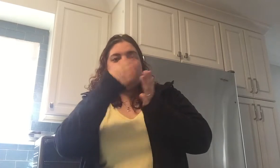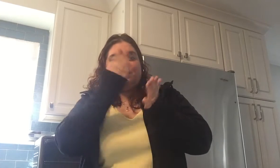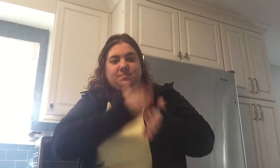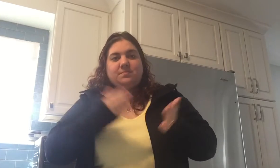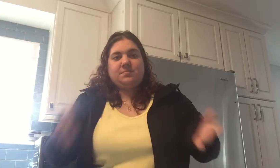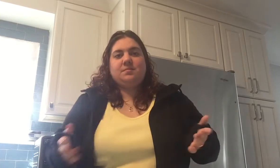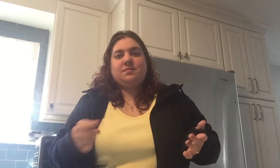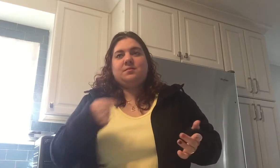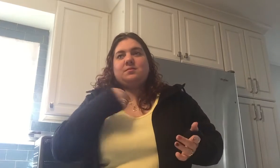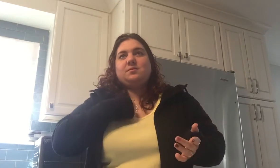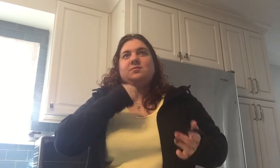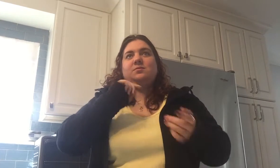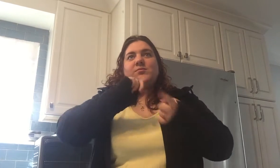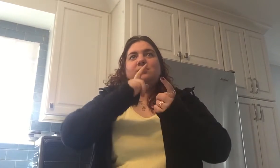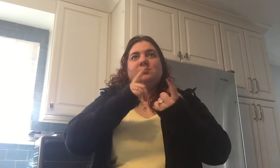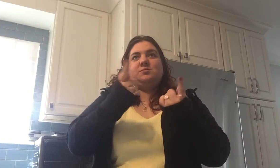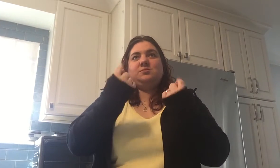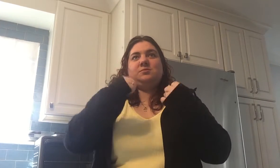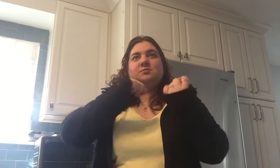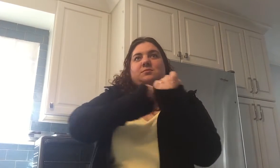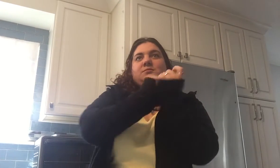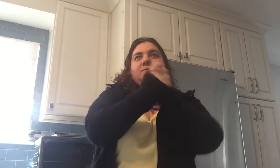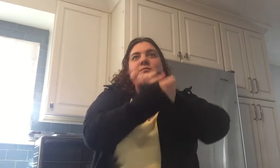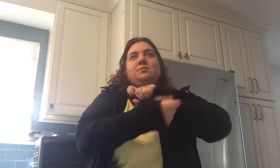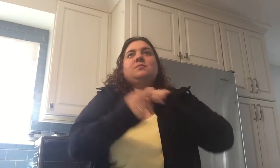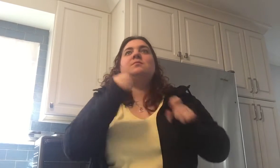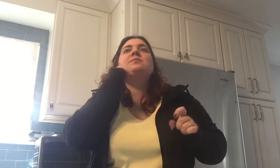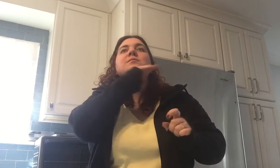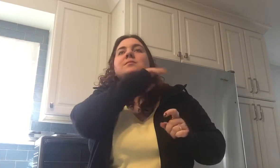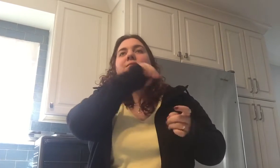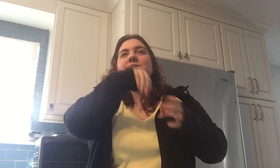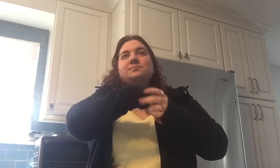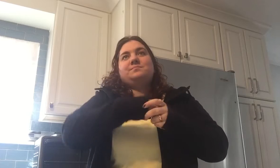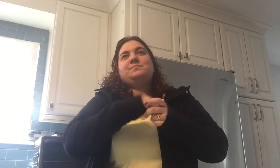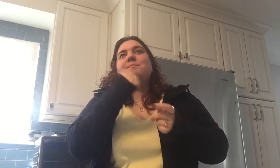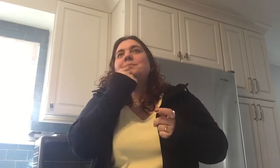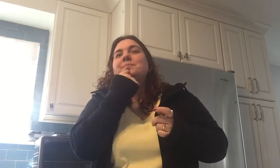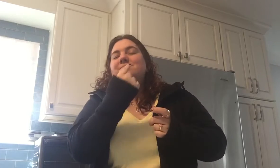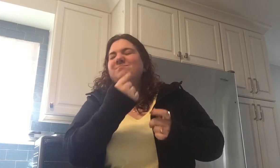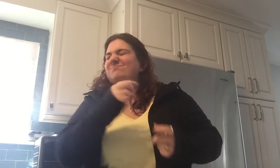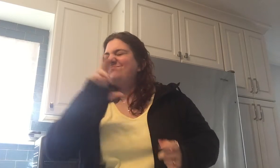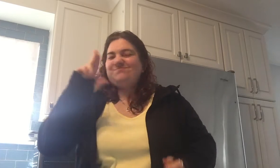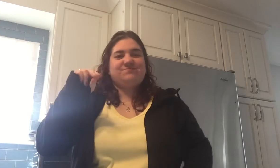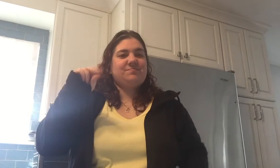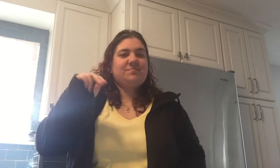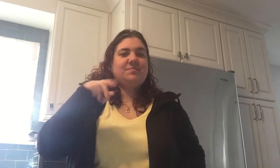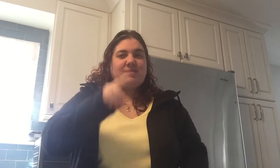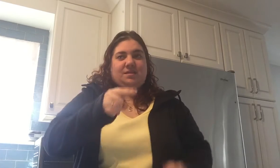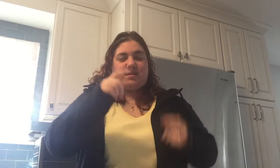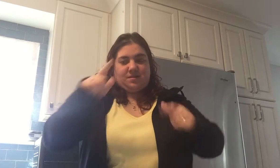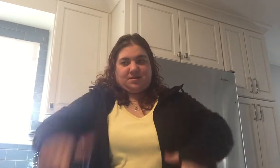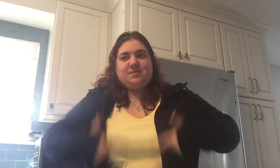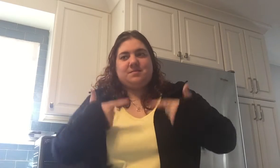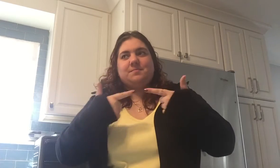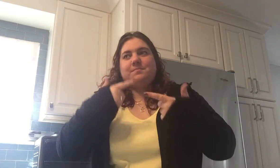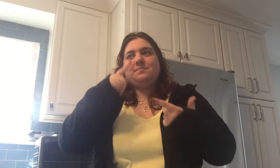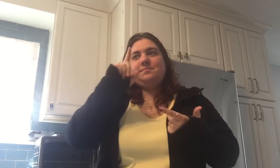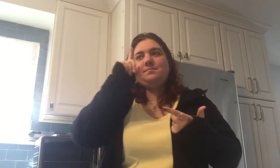All the phrases you could try to tell A lion to the truth And you can't